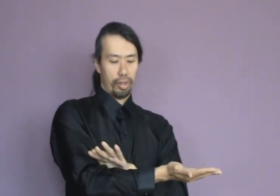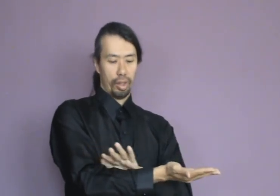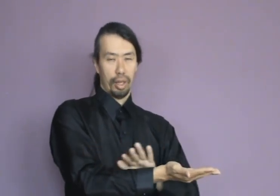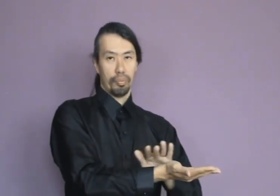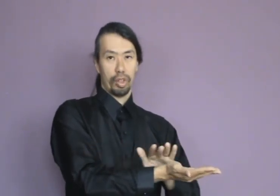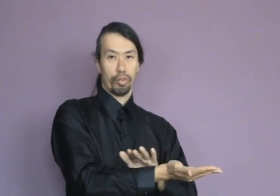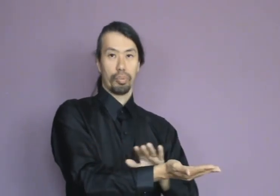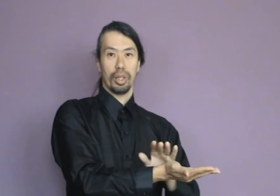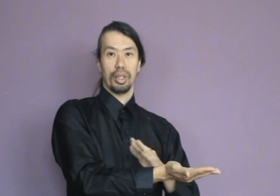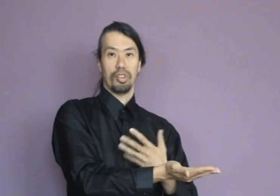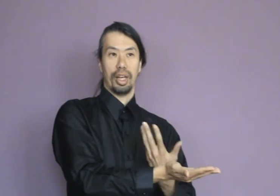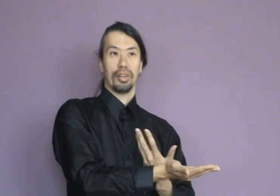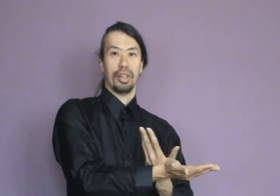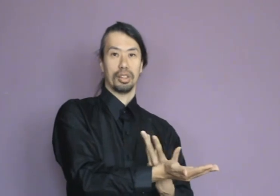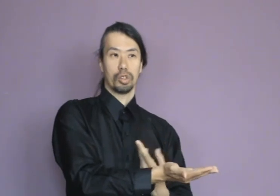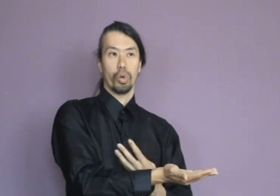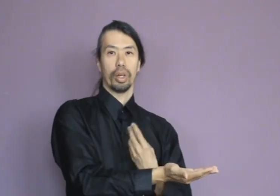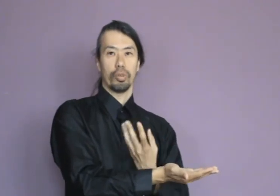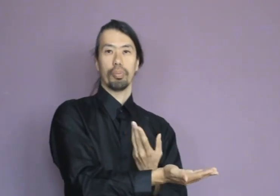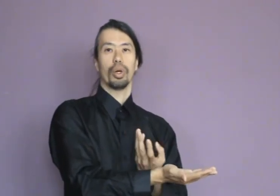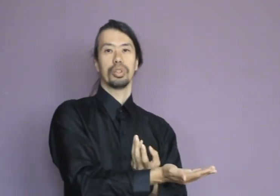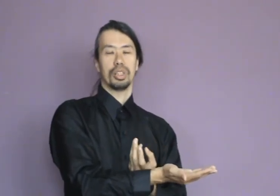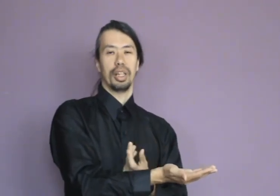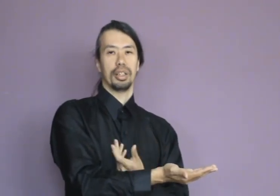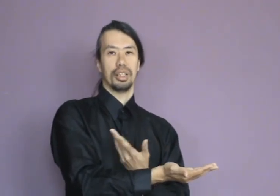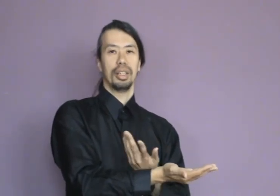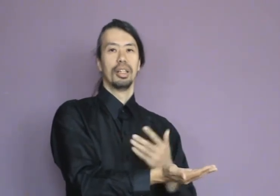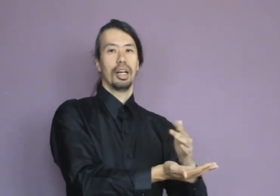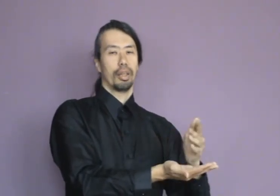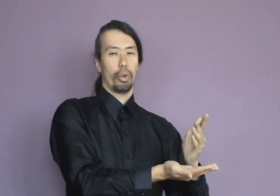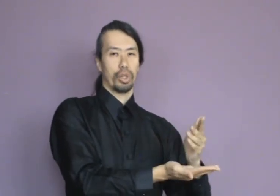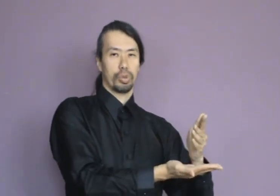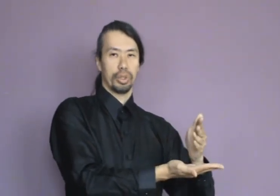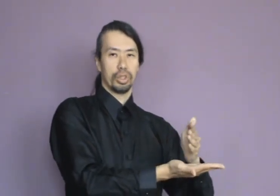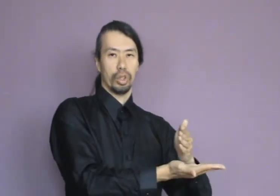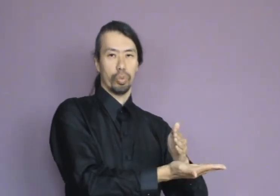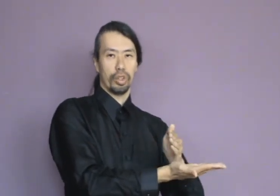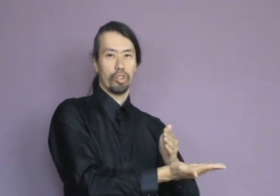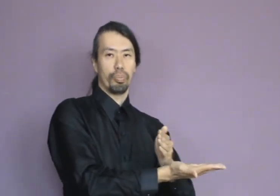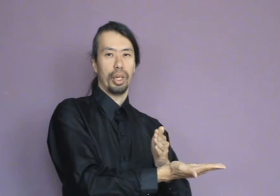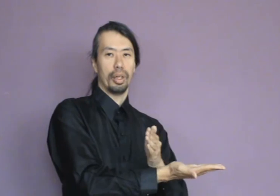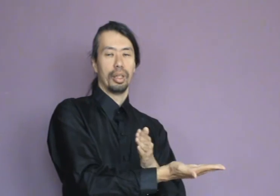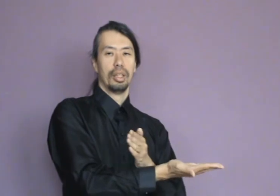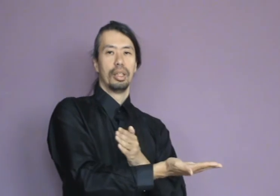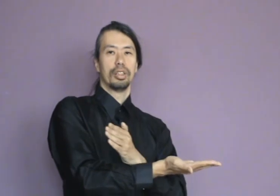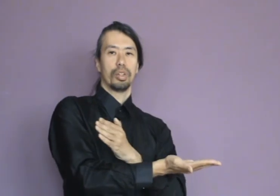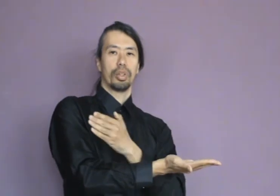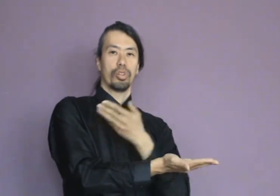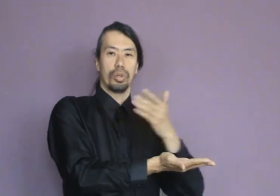the rest of the meridian is healthy and strong, it will process the energy and the blockage will dissolve, will disappear. So what is a good